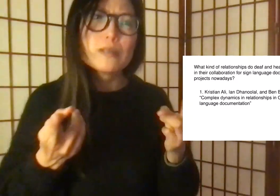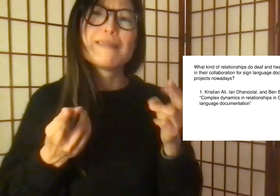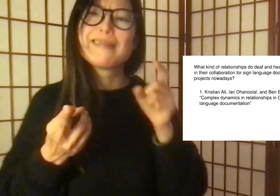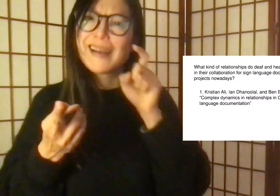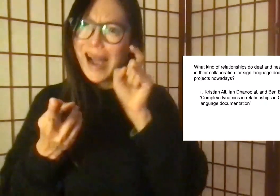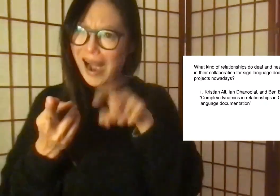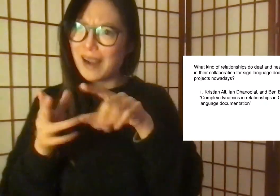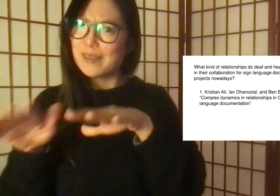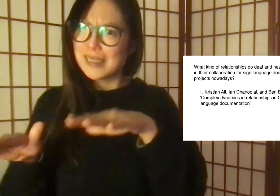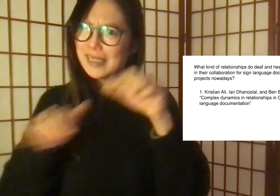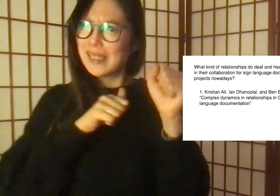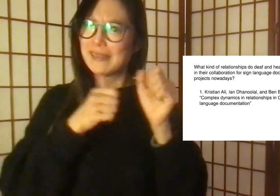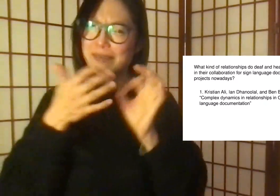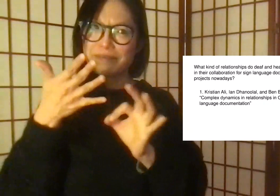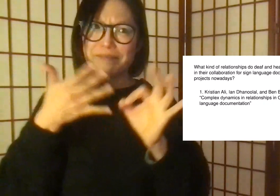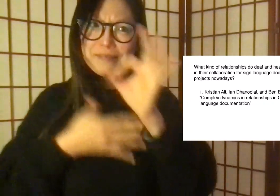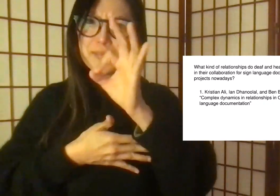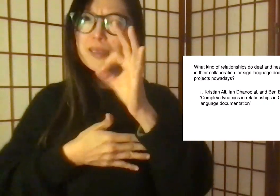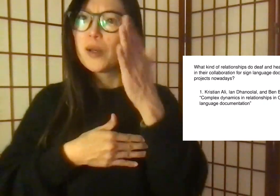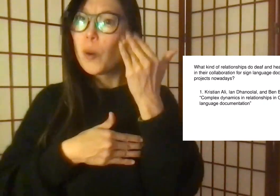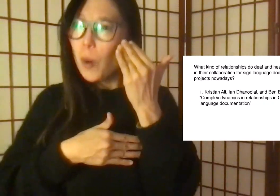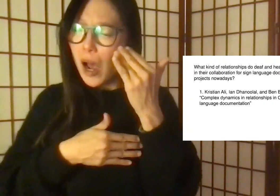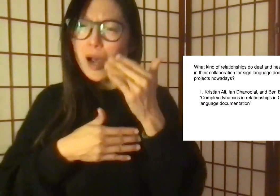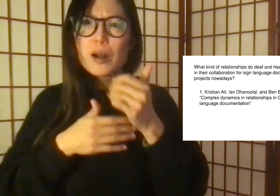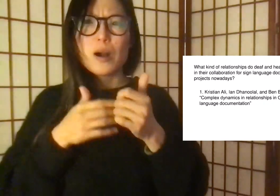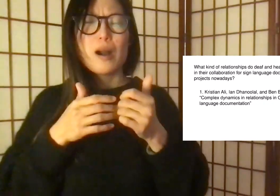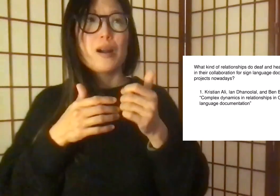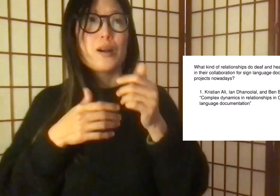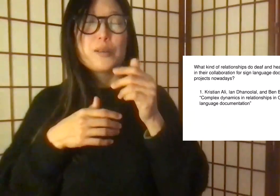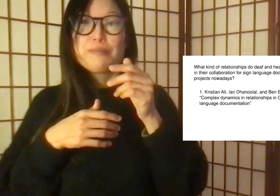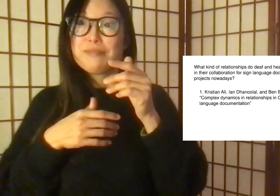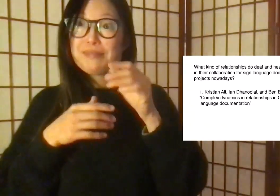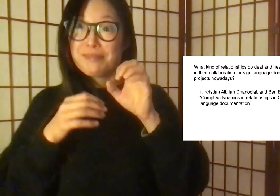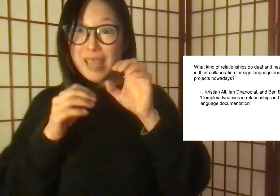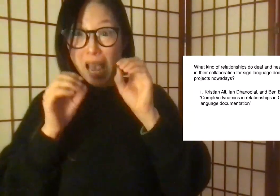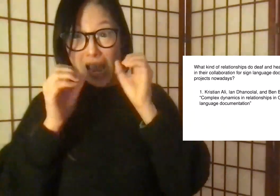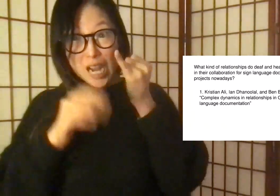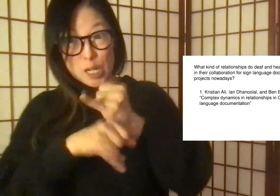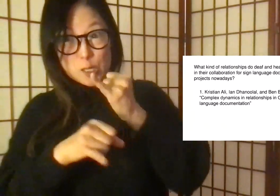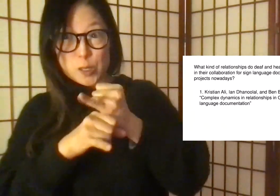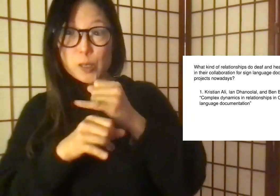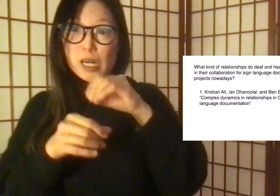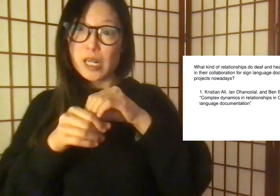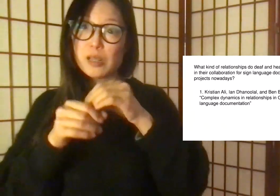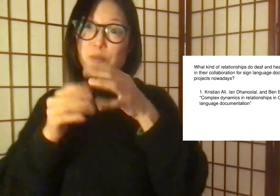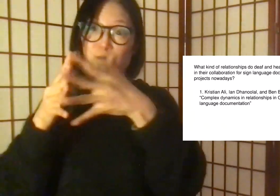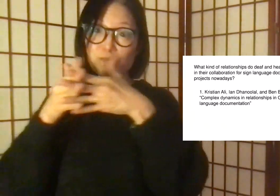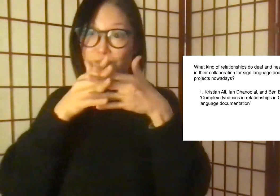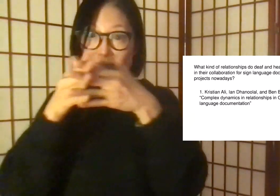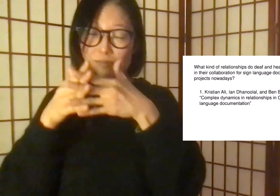or financial opportunities for external funding, they then have to leave the Caribbean.